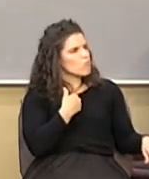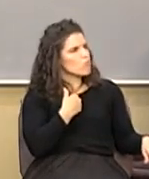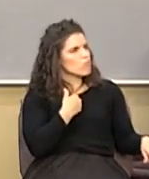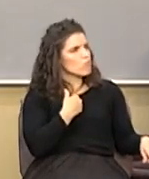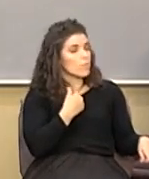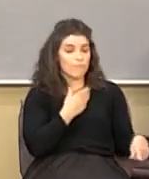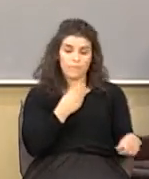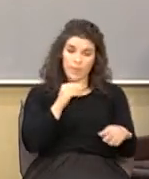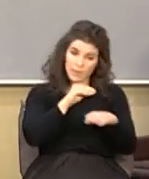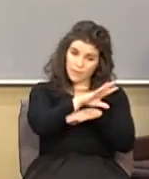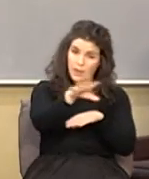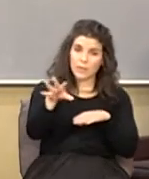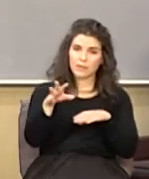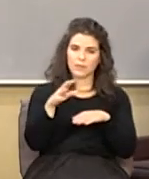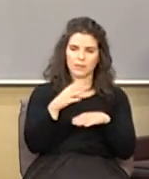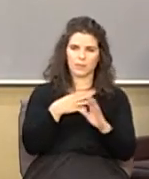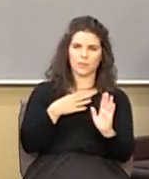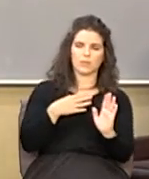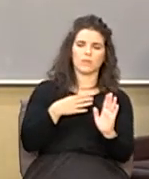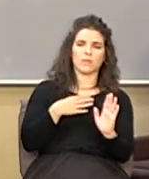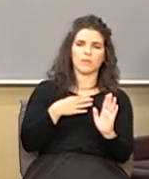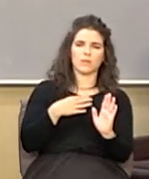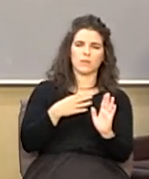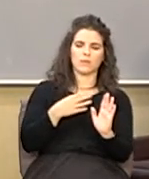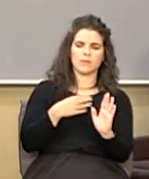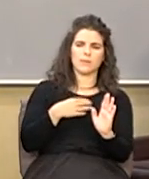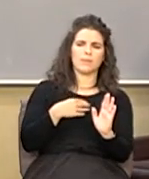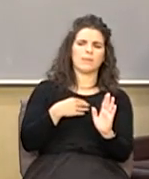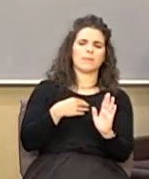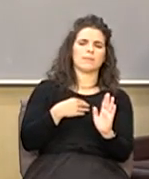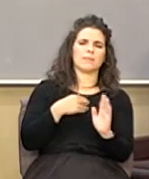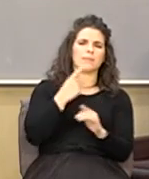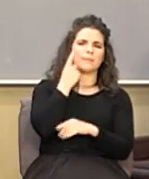my advice is simply to be monumentally skeptical